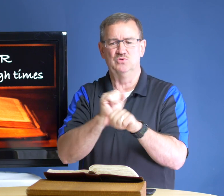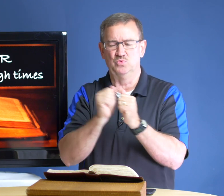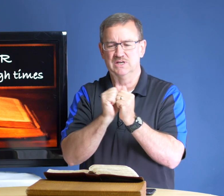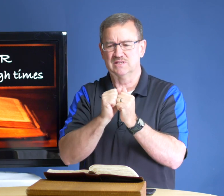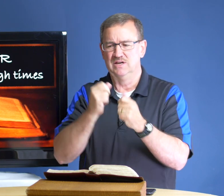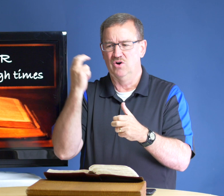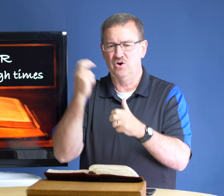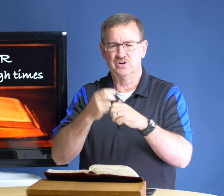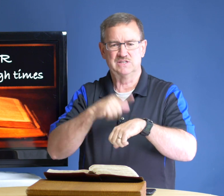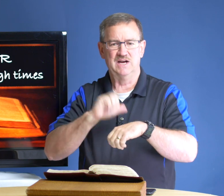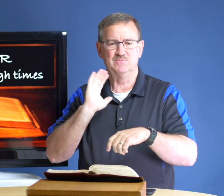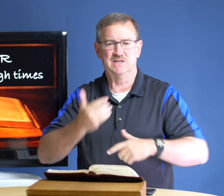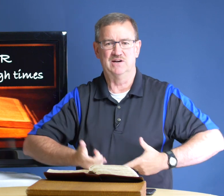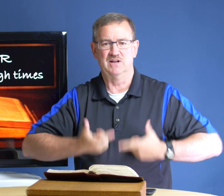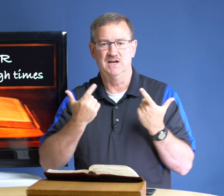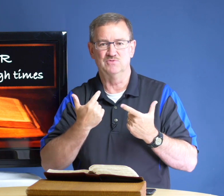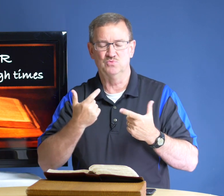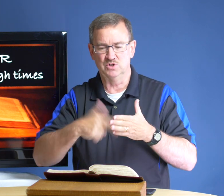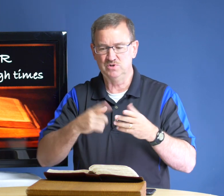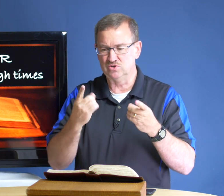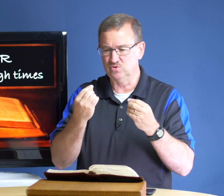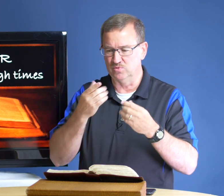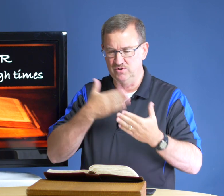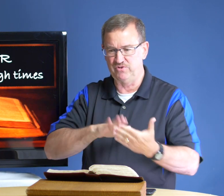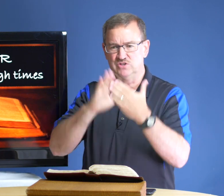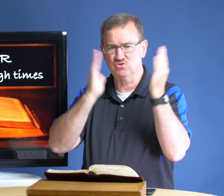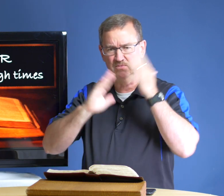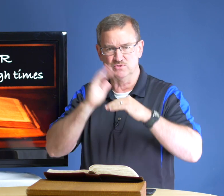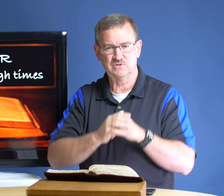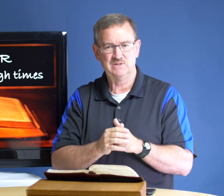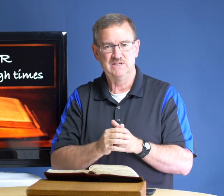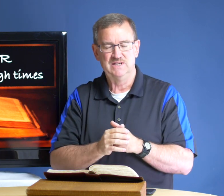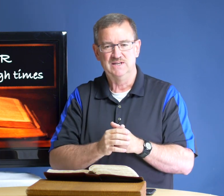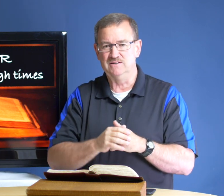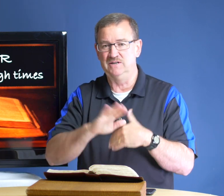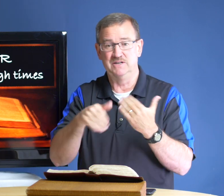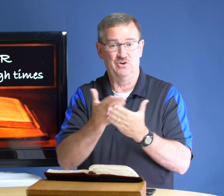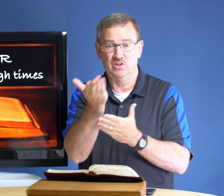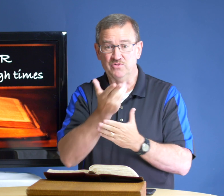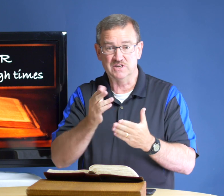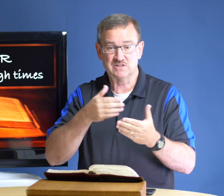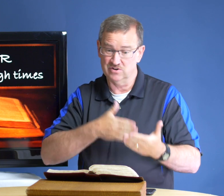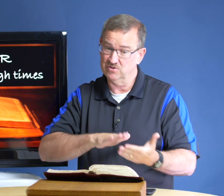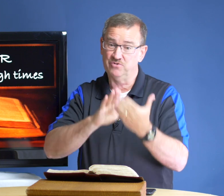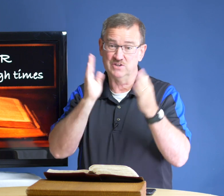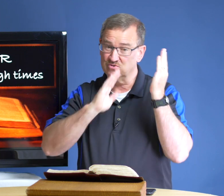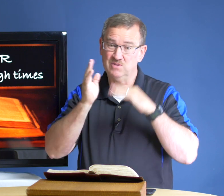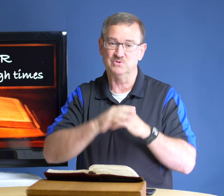with hard times in our lives what do we do when we face troubles and all of us are going to face troubles